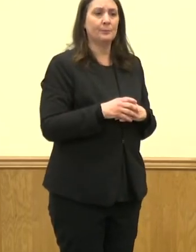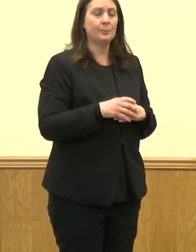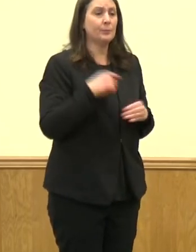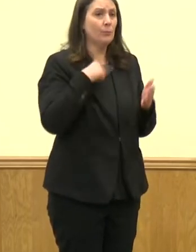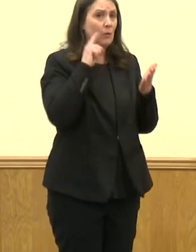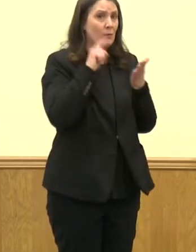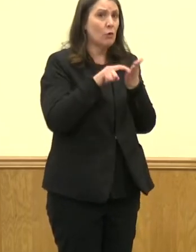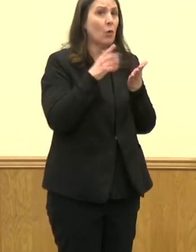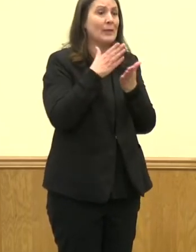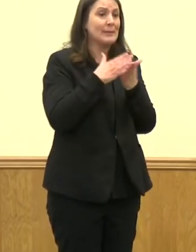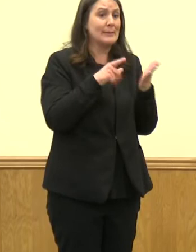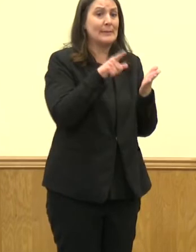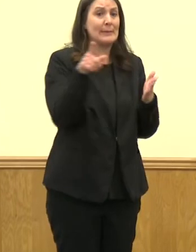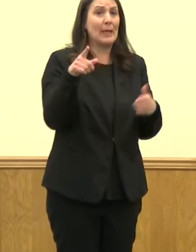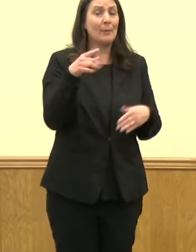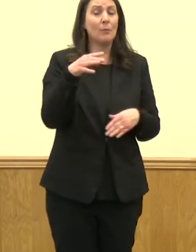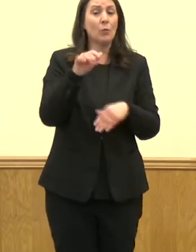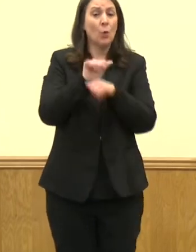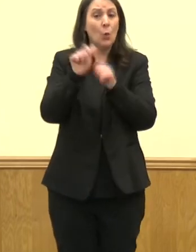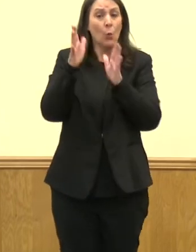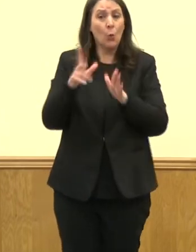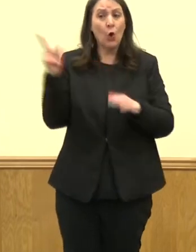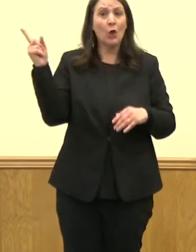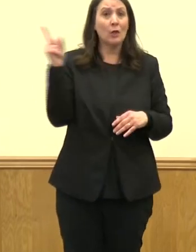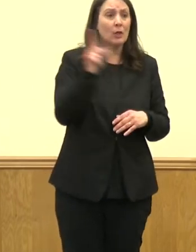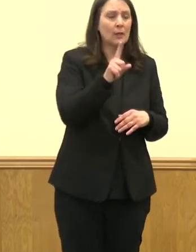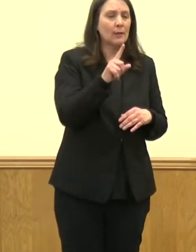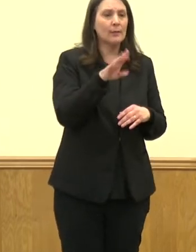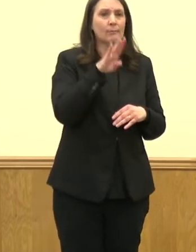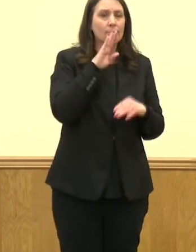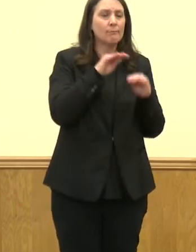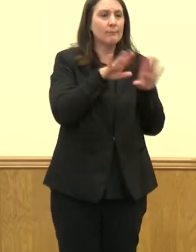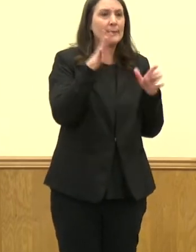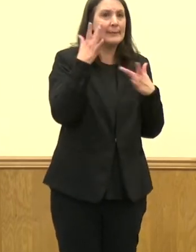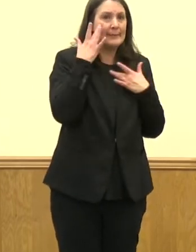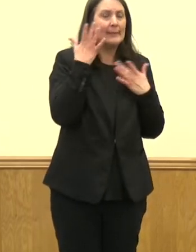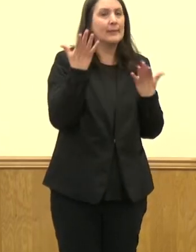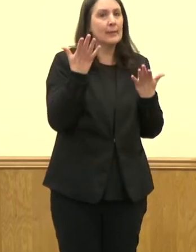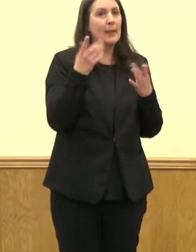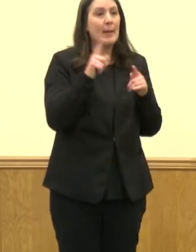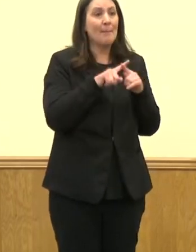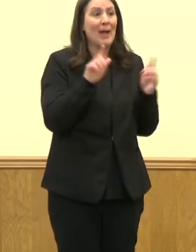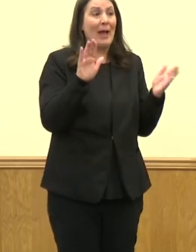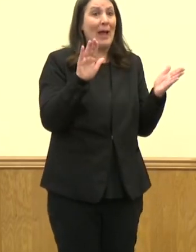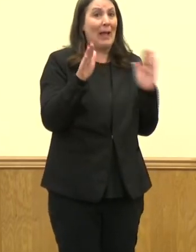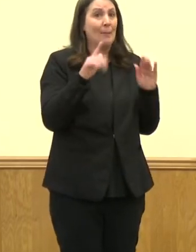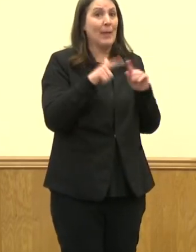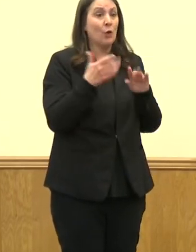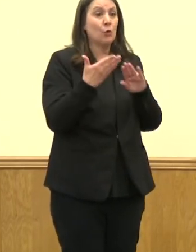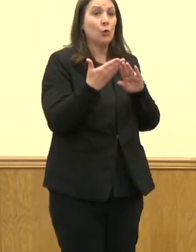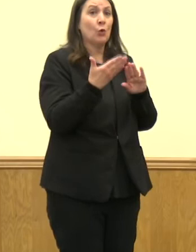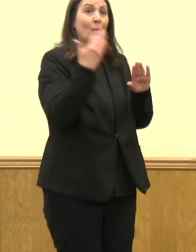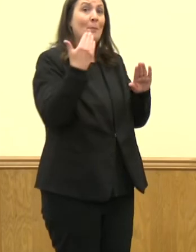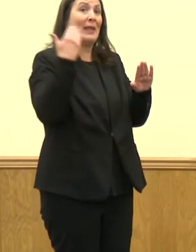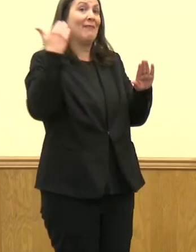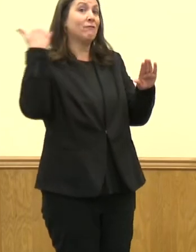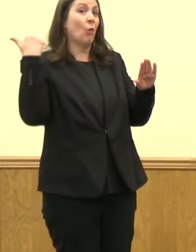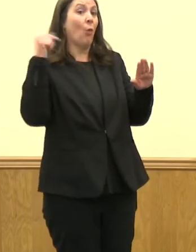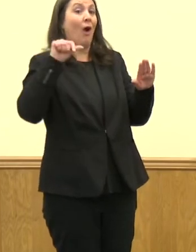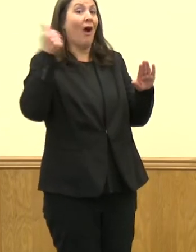staffing, breakthrough cases in their staffing, but compared to when you'd see that in previous variants,